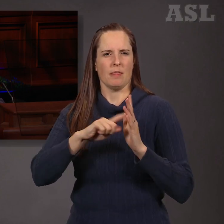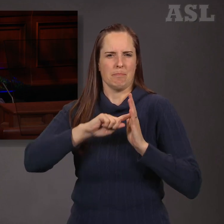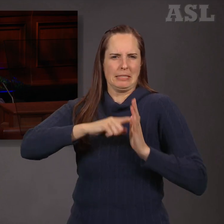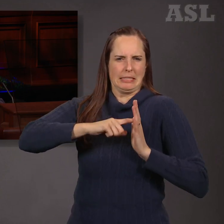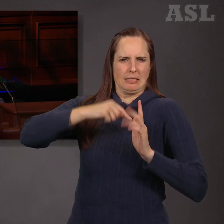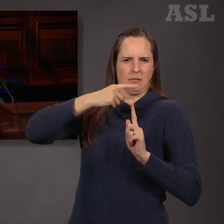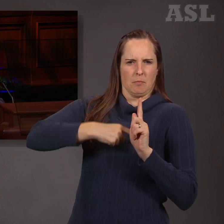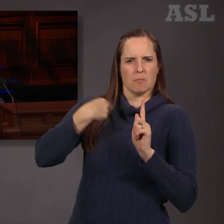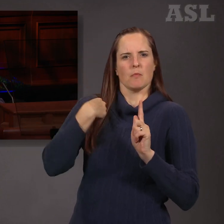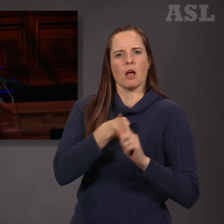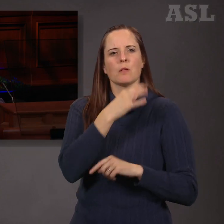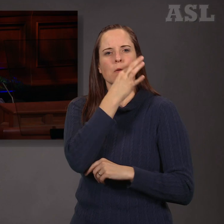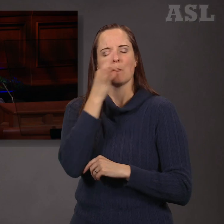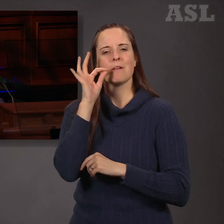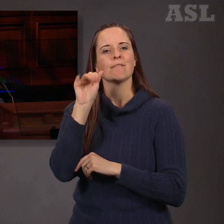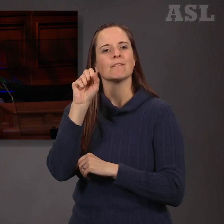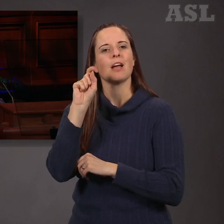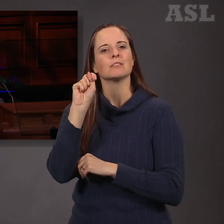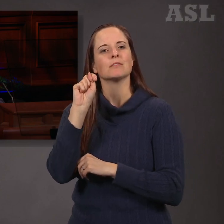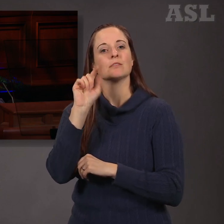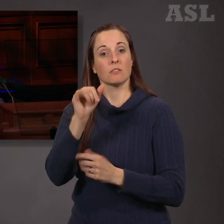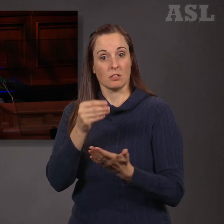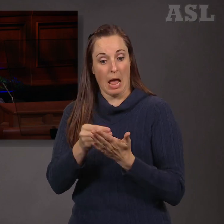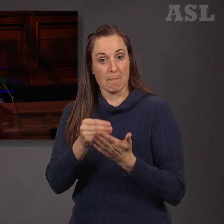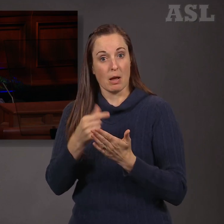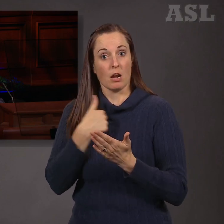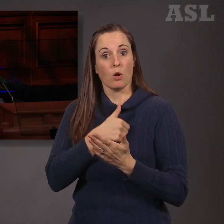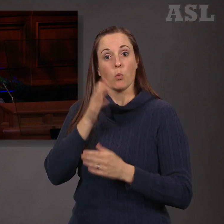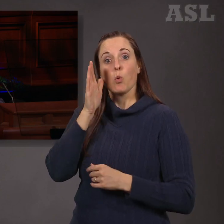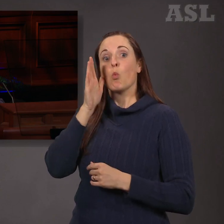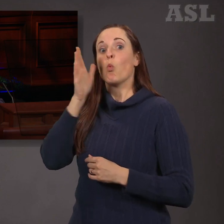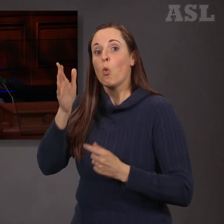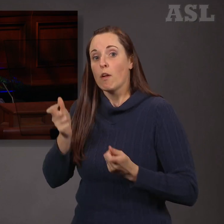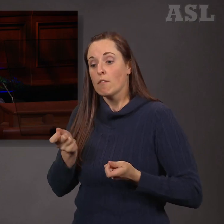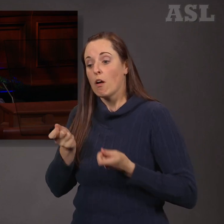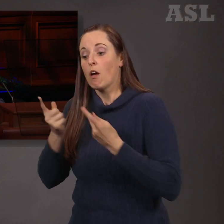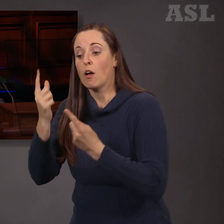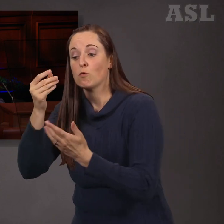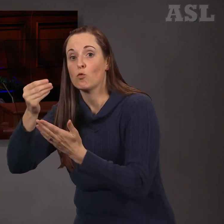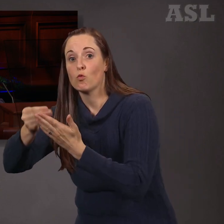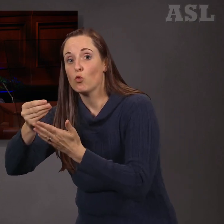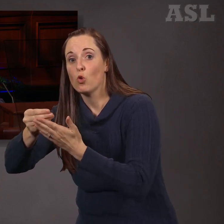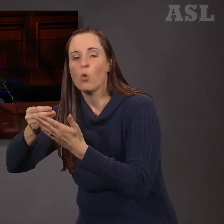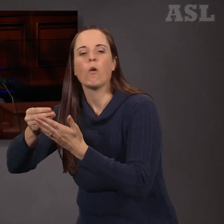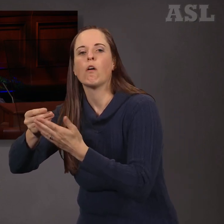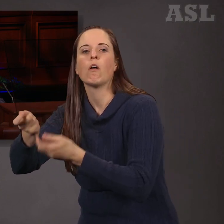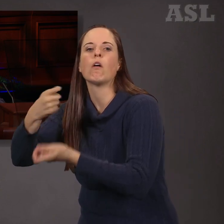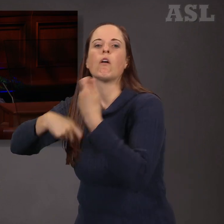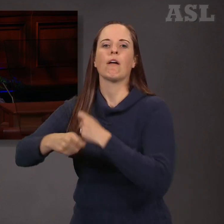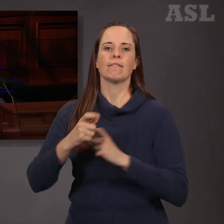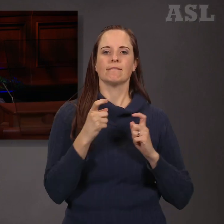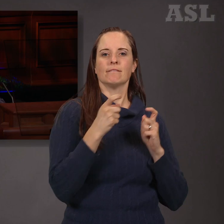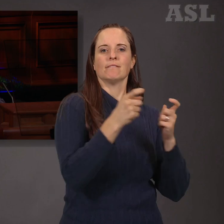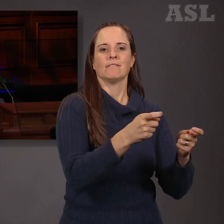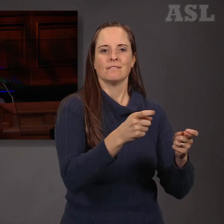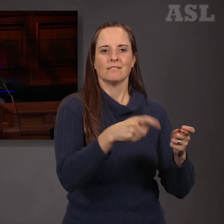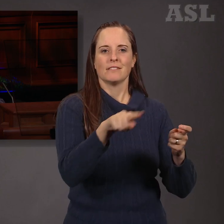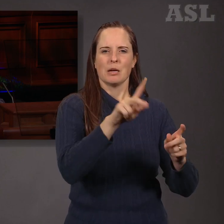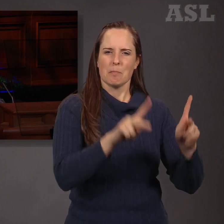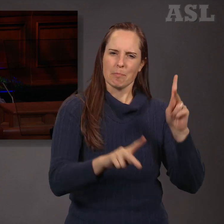and contribute at least the equivalent of the uneaten meals to help those in need in our own